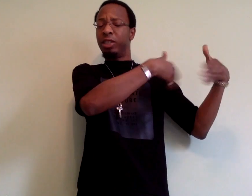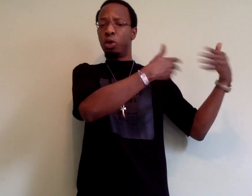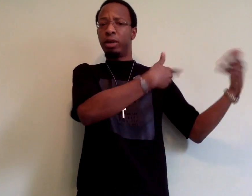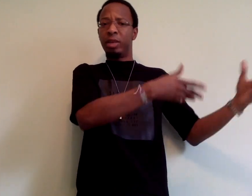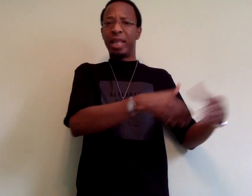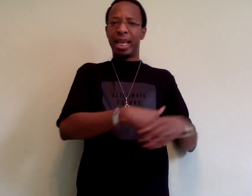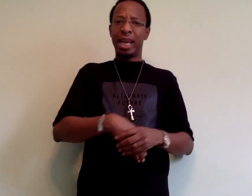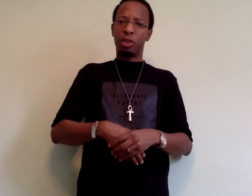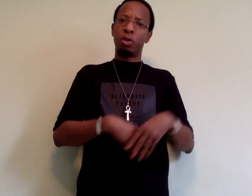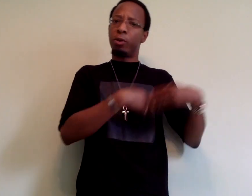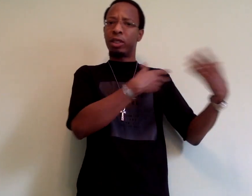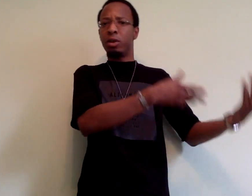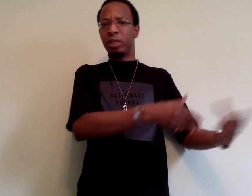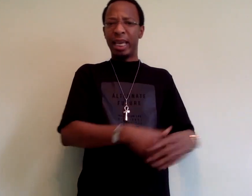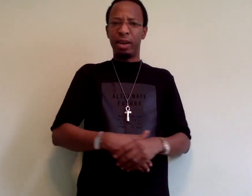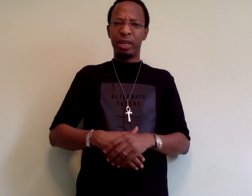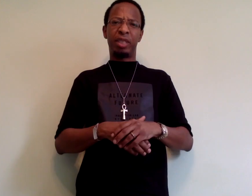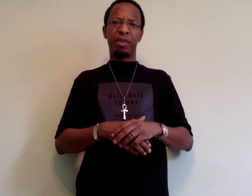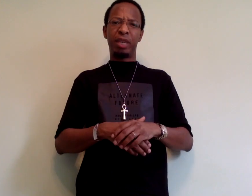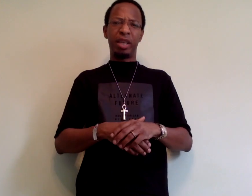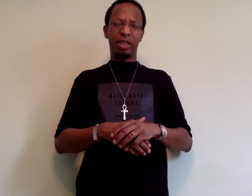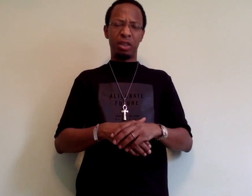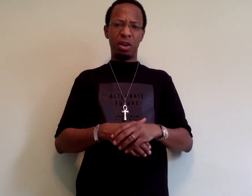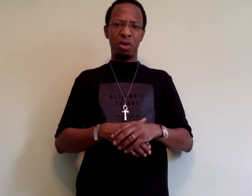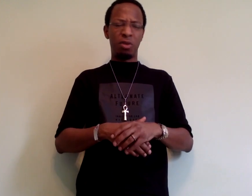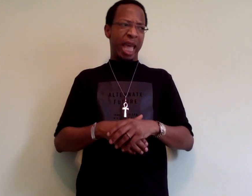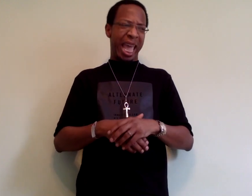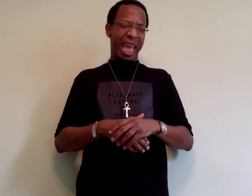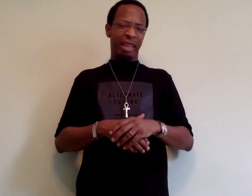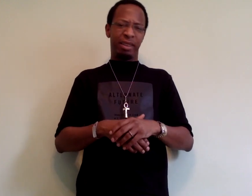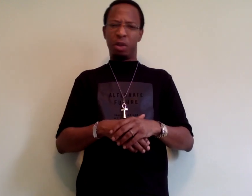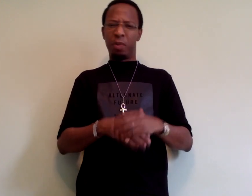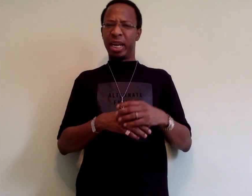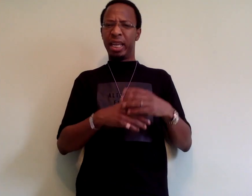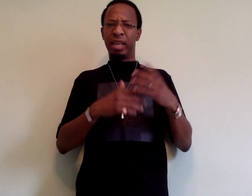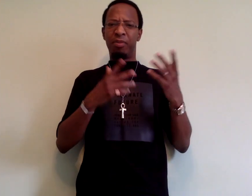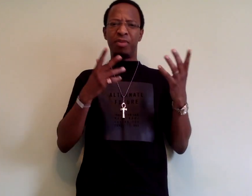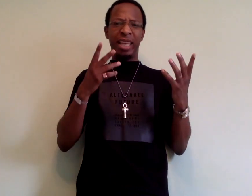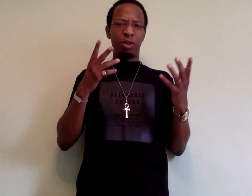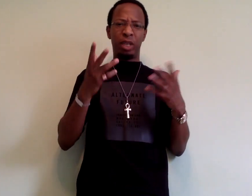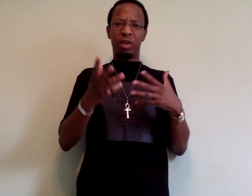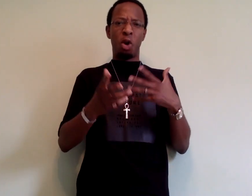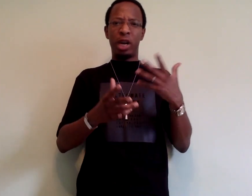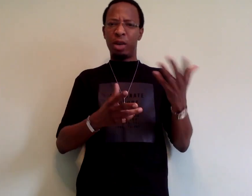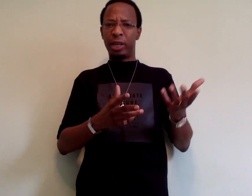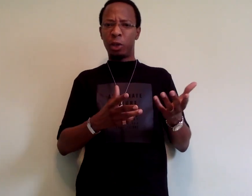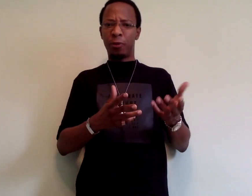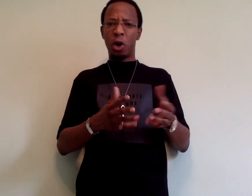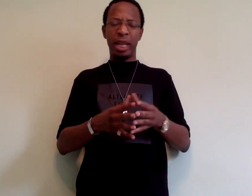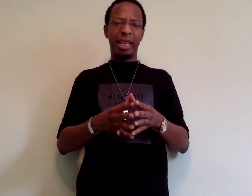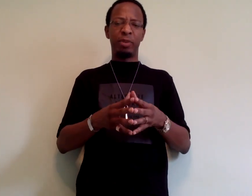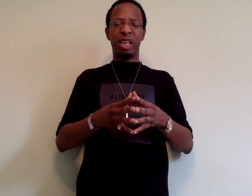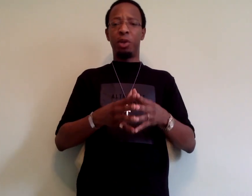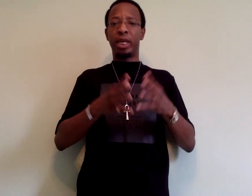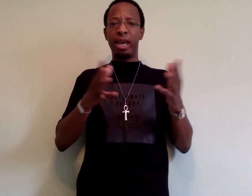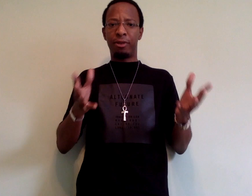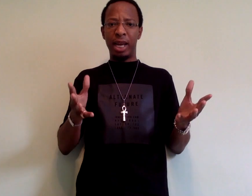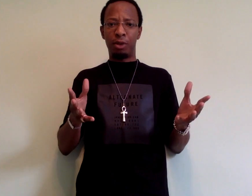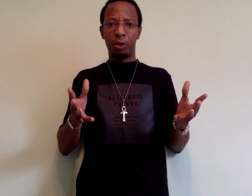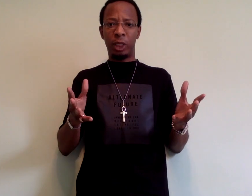historically black high school that was closed down several years ago. And the money hasn't really gone anywhere so far. He hasn't been able to account for how it was